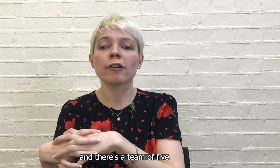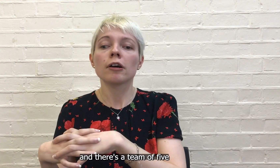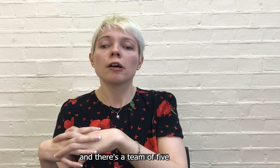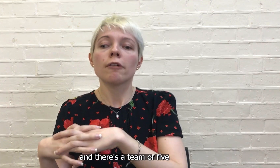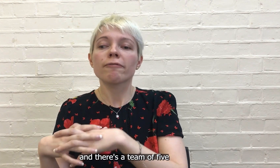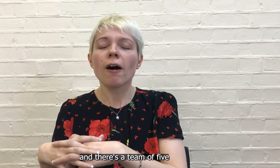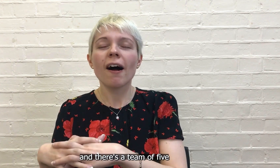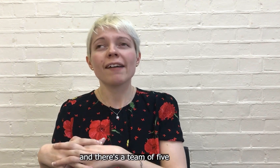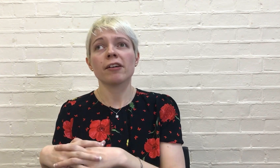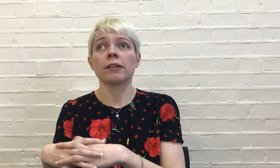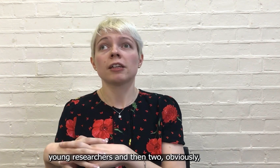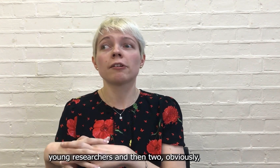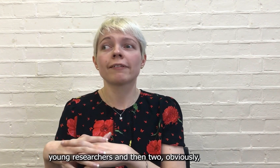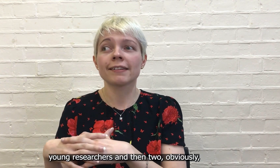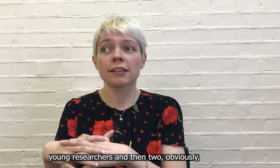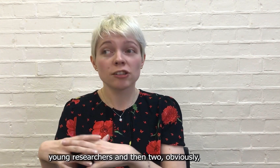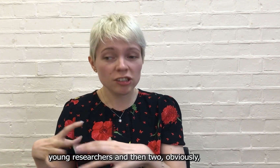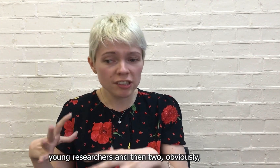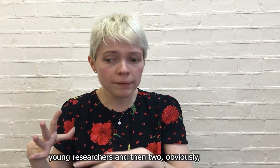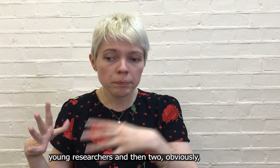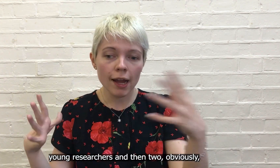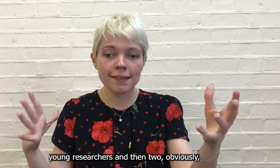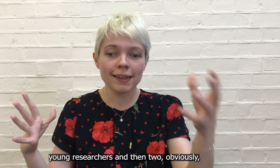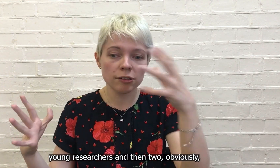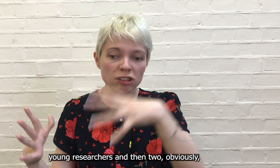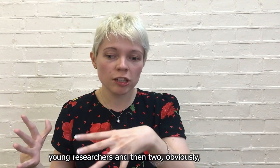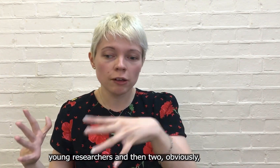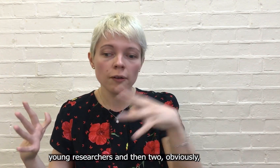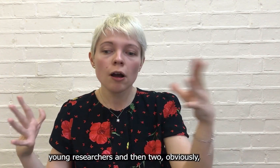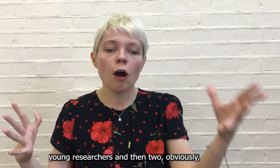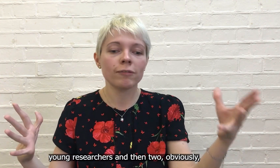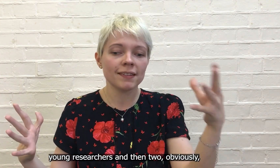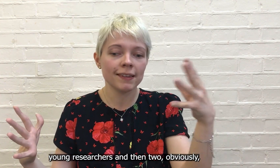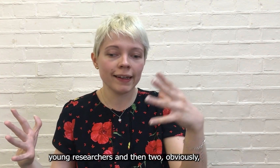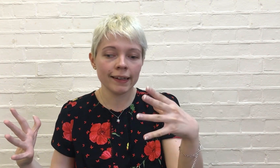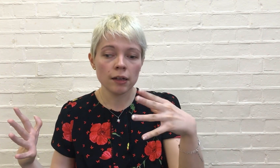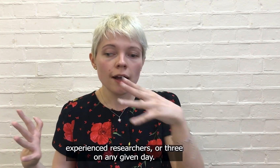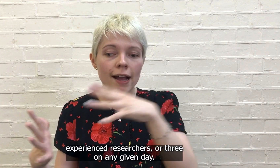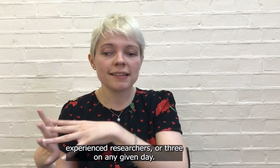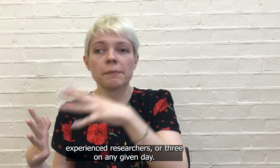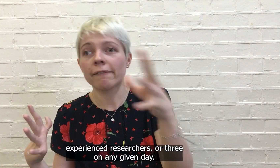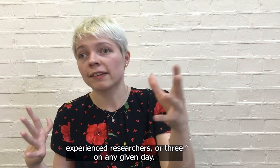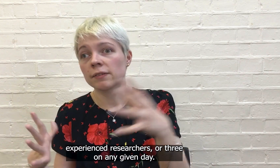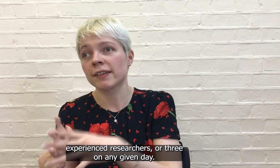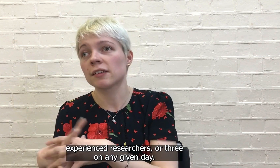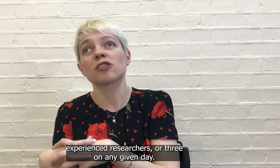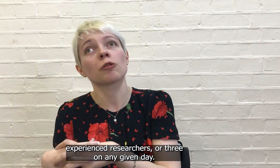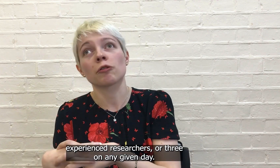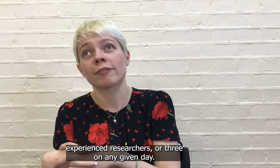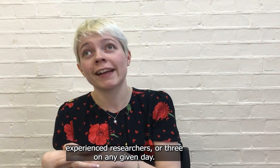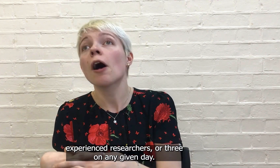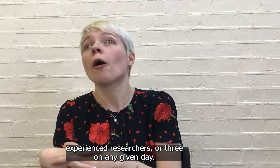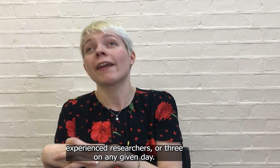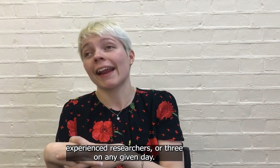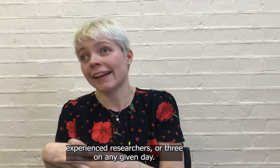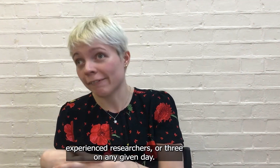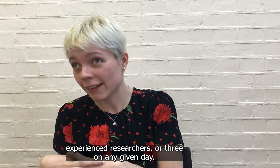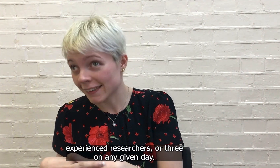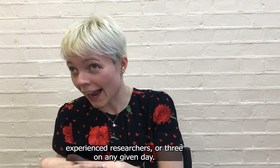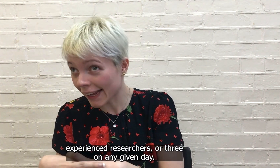five human researchers and then to obviously experience researchers or three on any given day